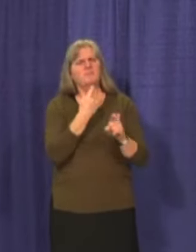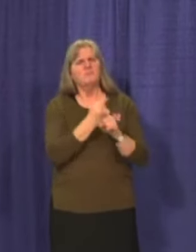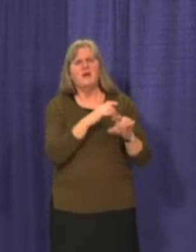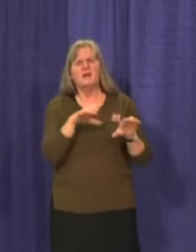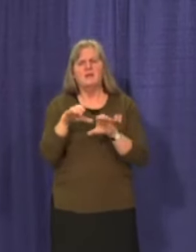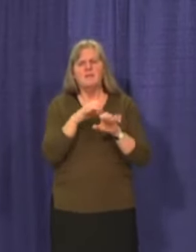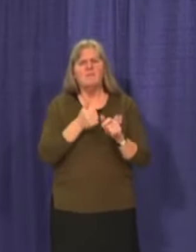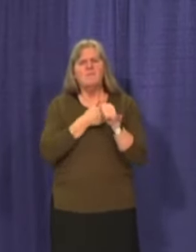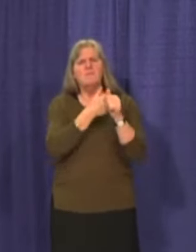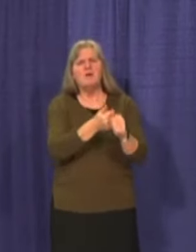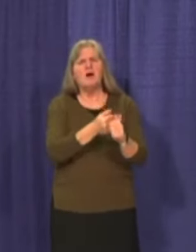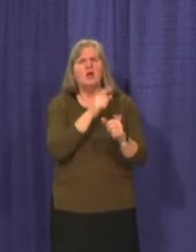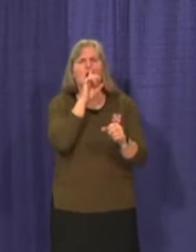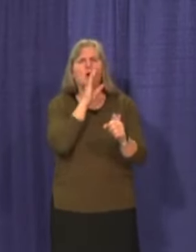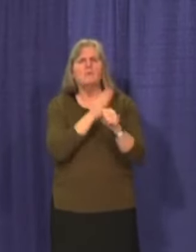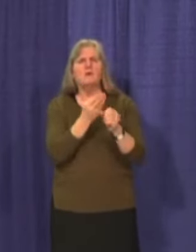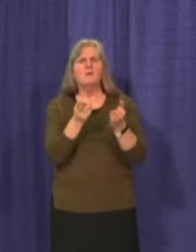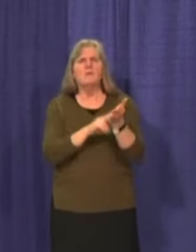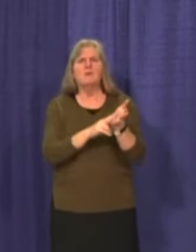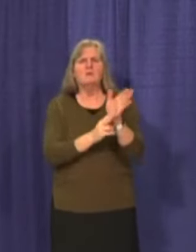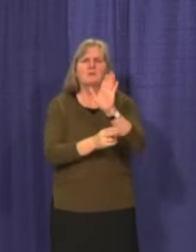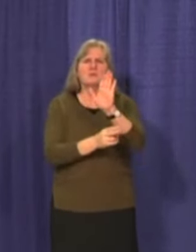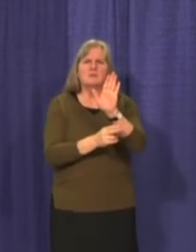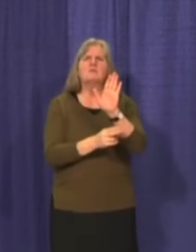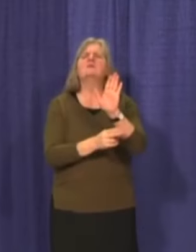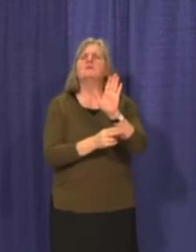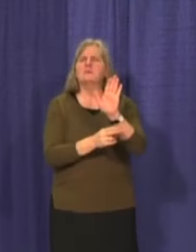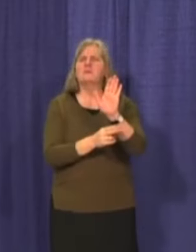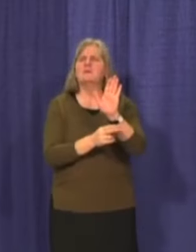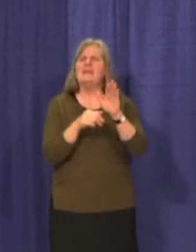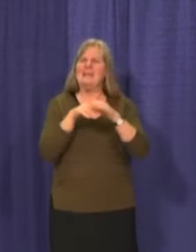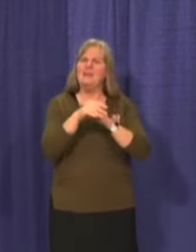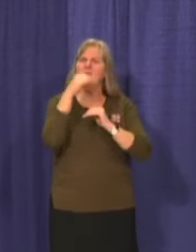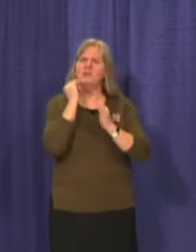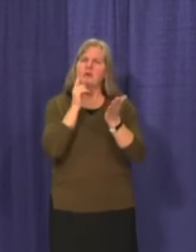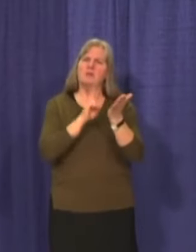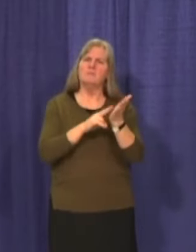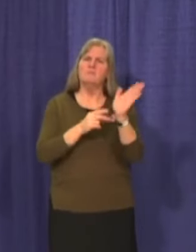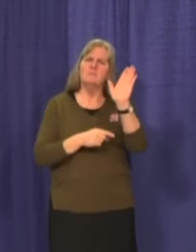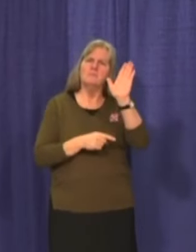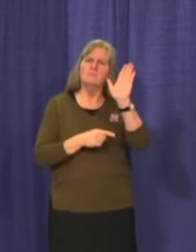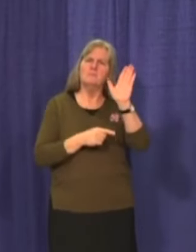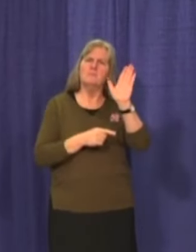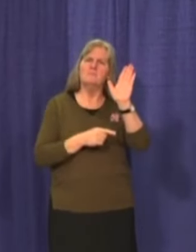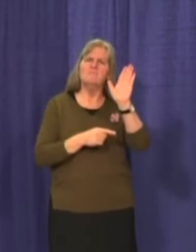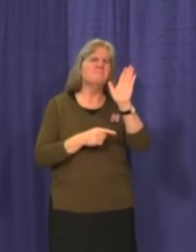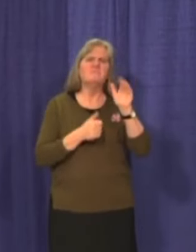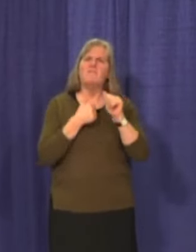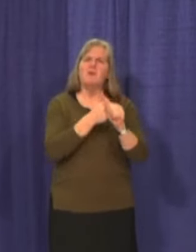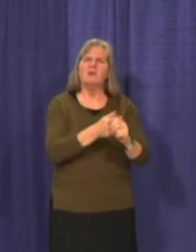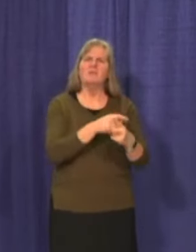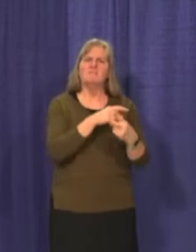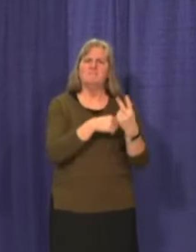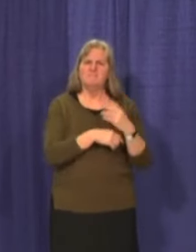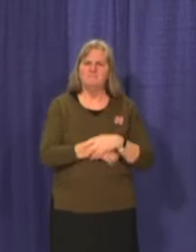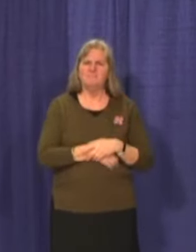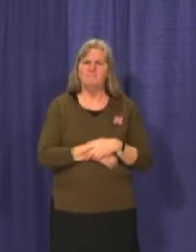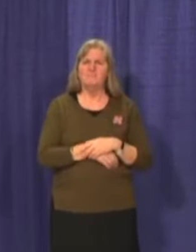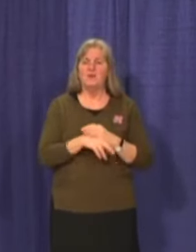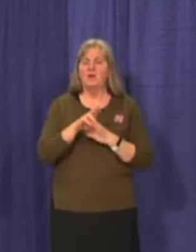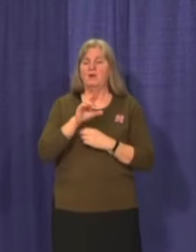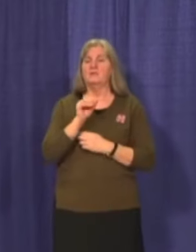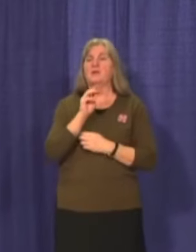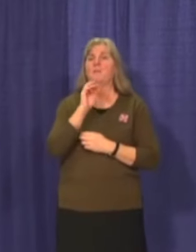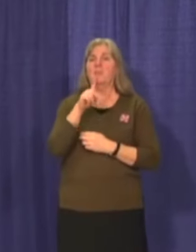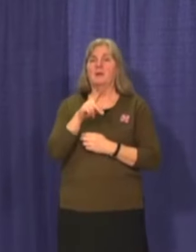manner consistent with the declaration provided upon entry into the territory. The RCMP were